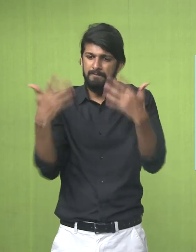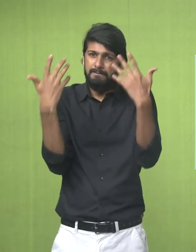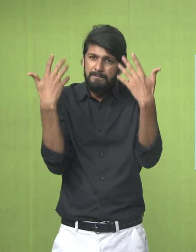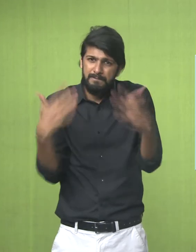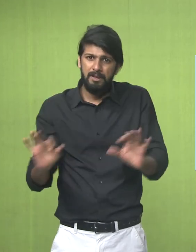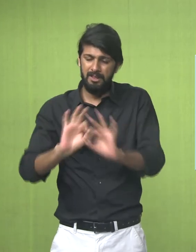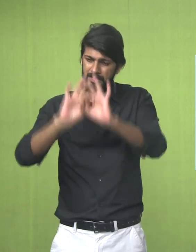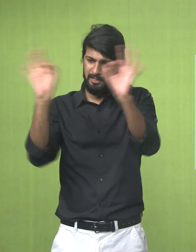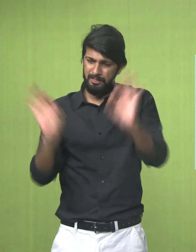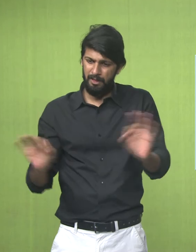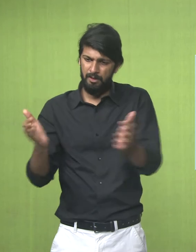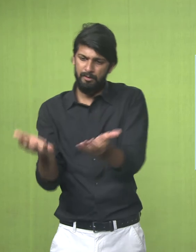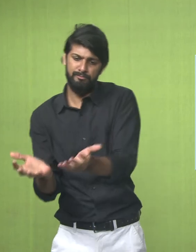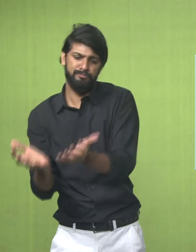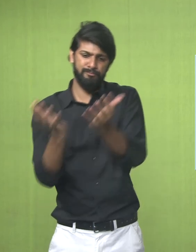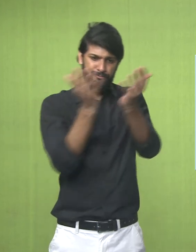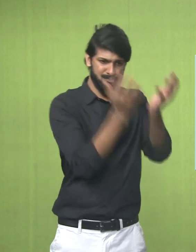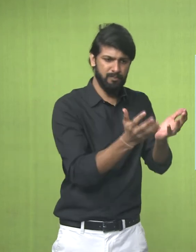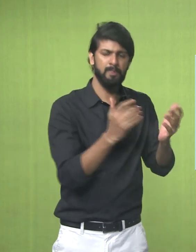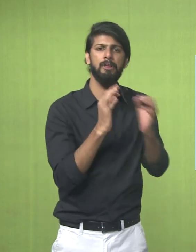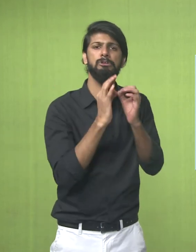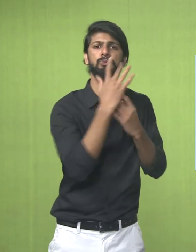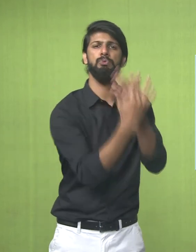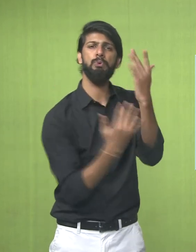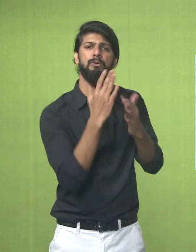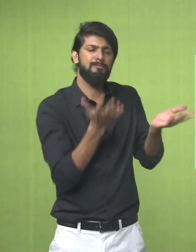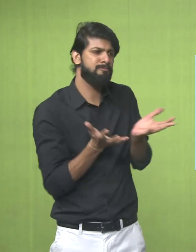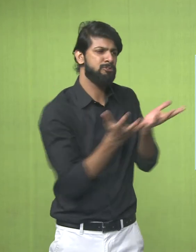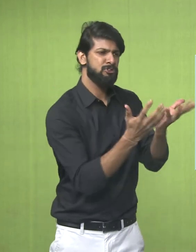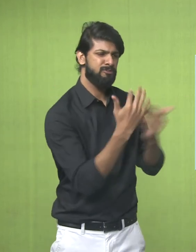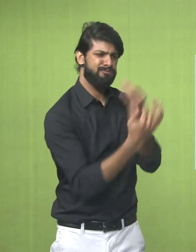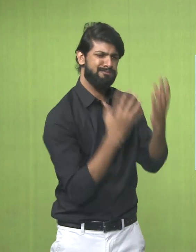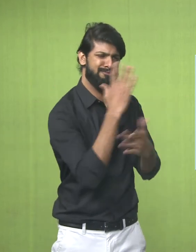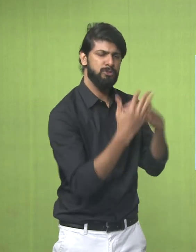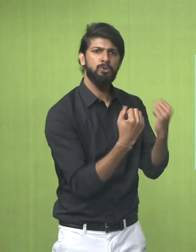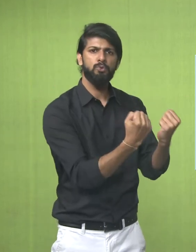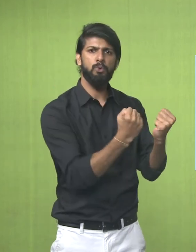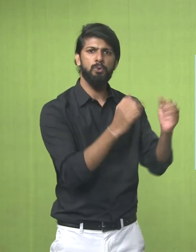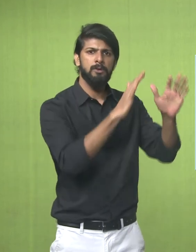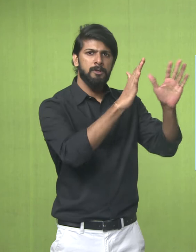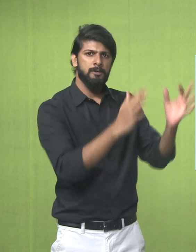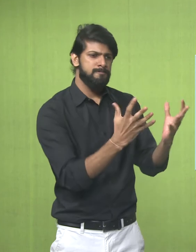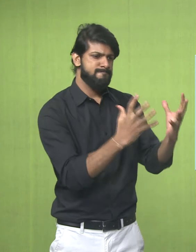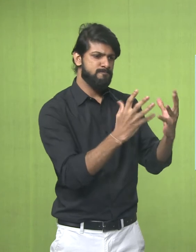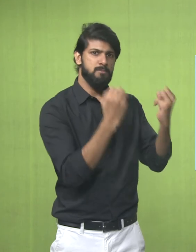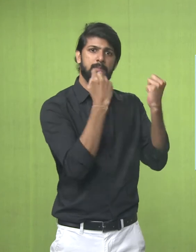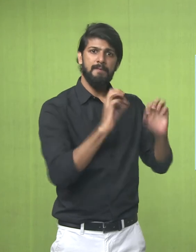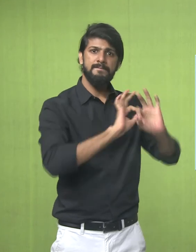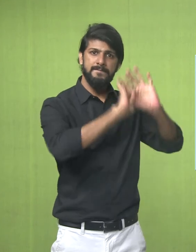And It was made using A potter's wheel And Later It was baked In the fire